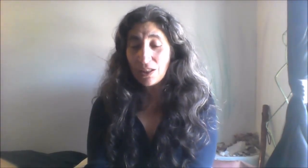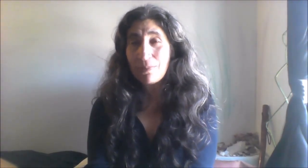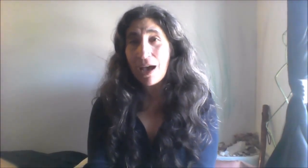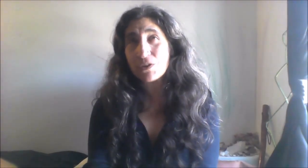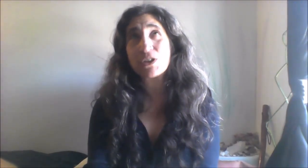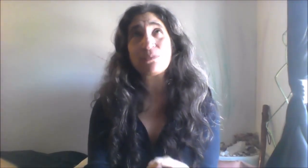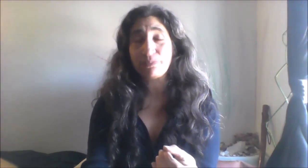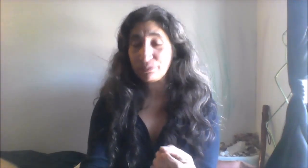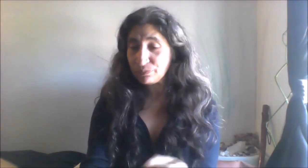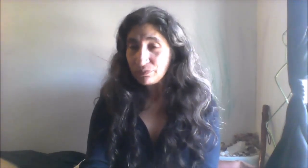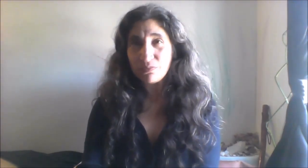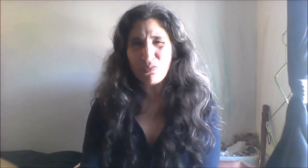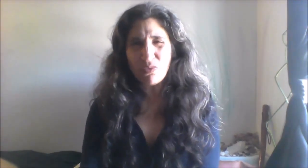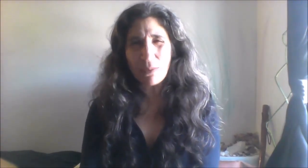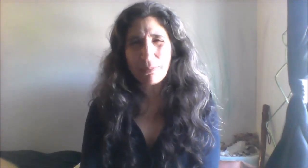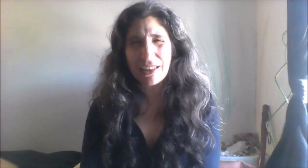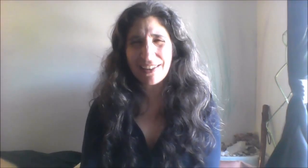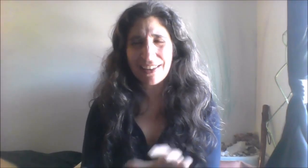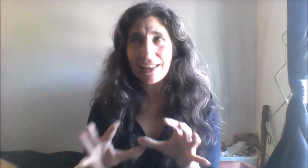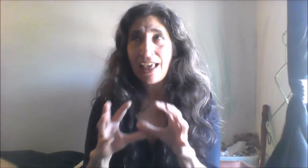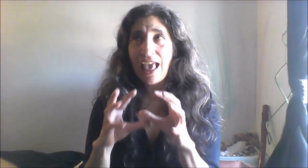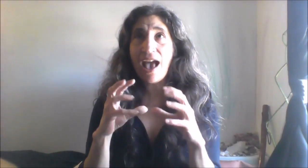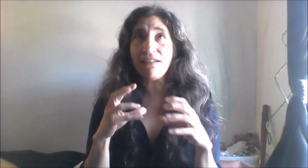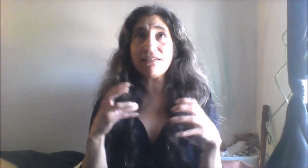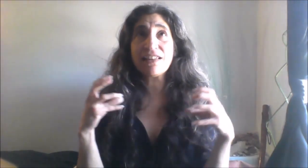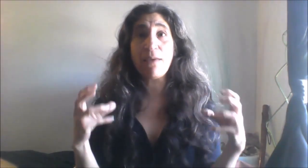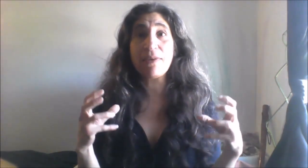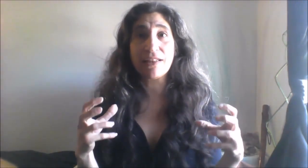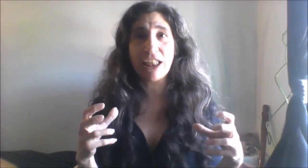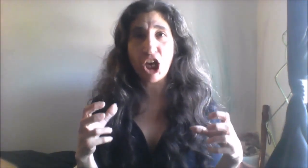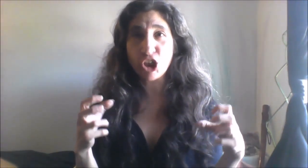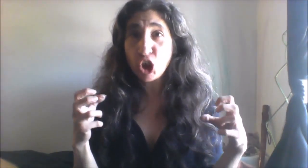being alchemically attuned okay to